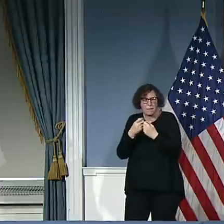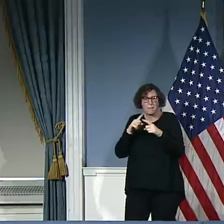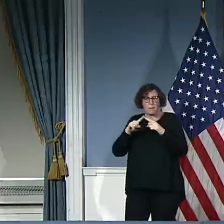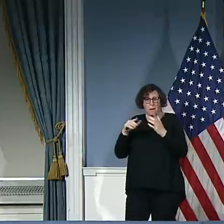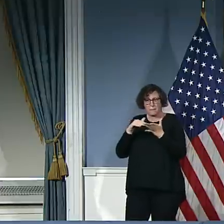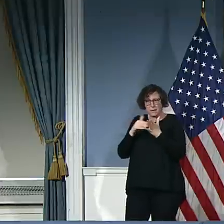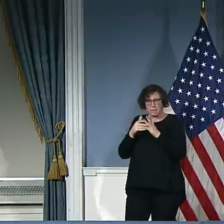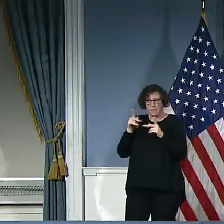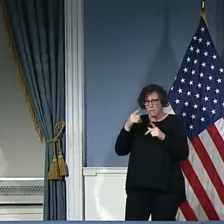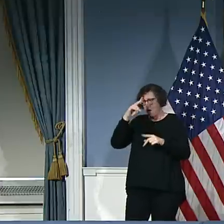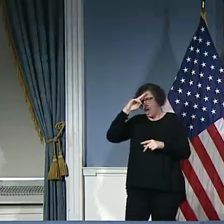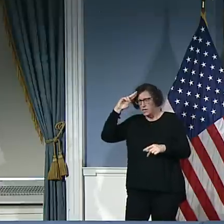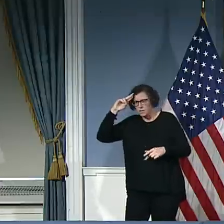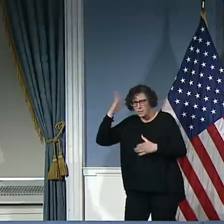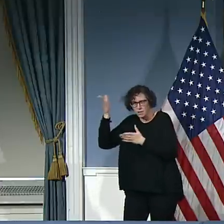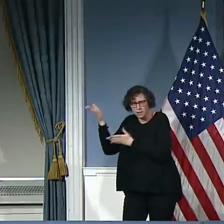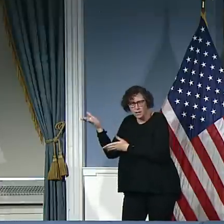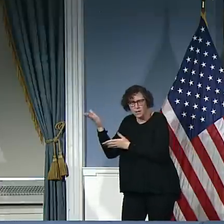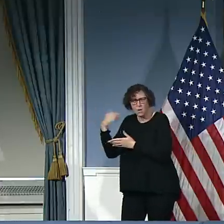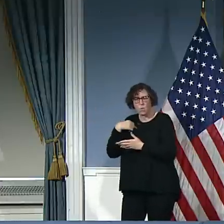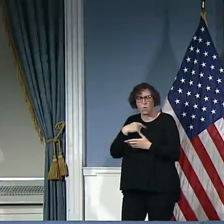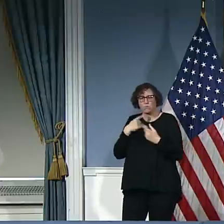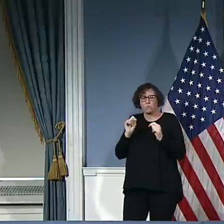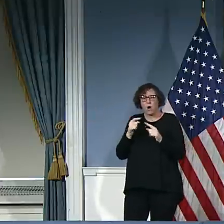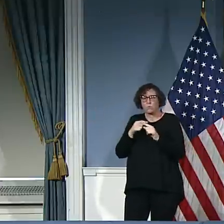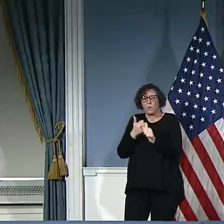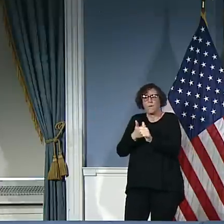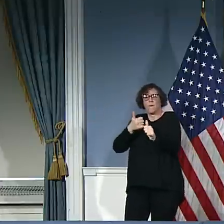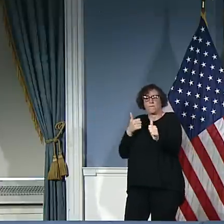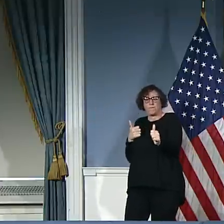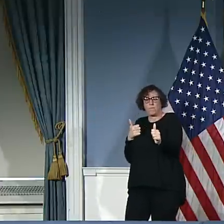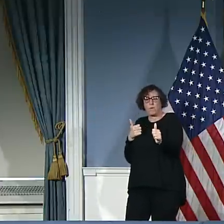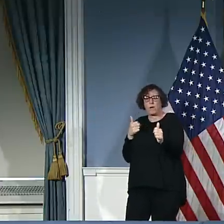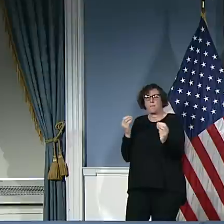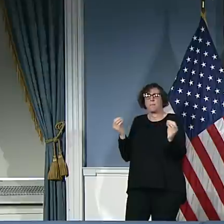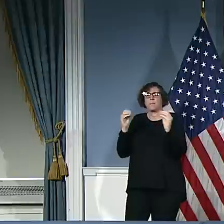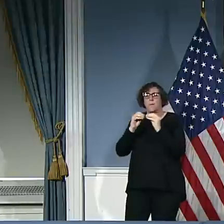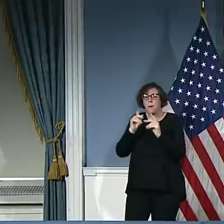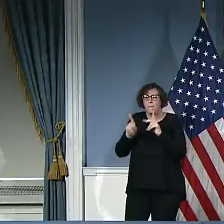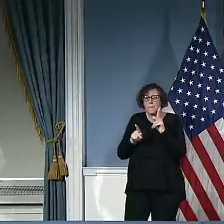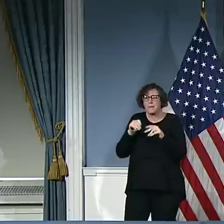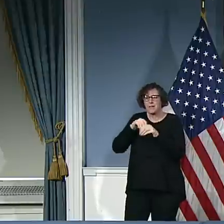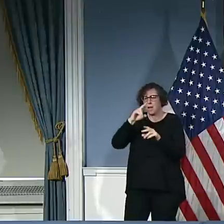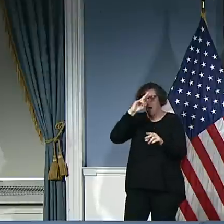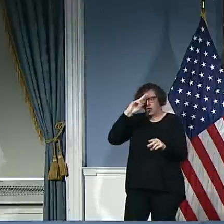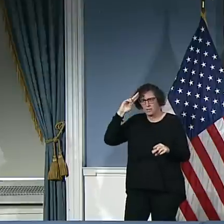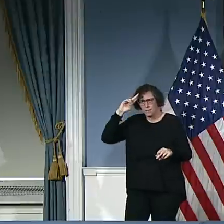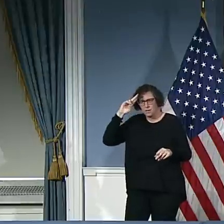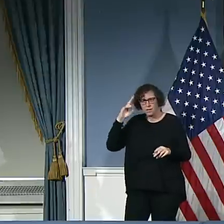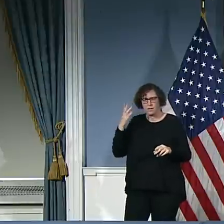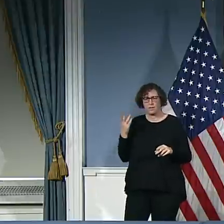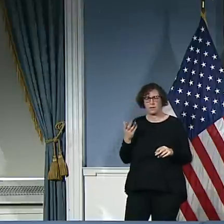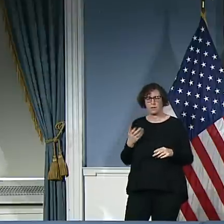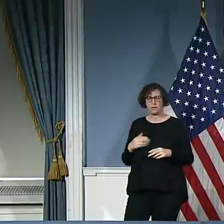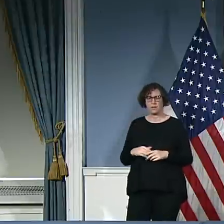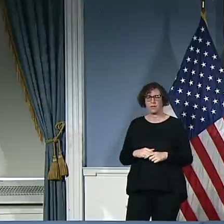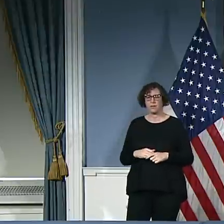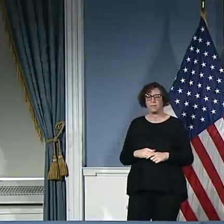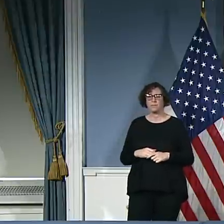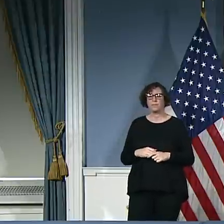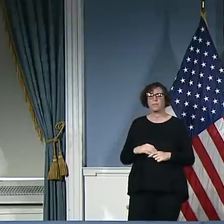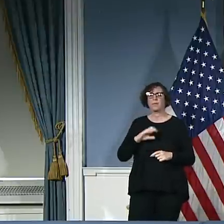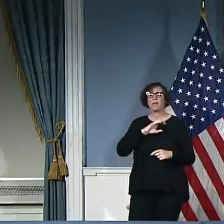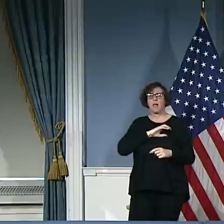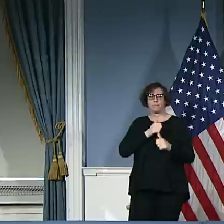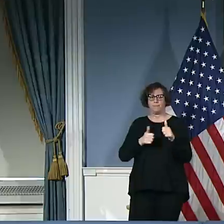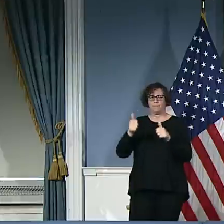of uncharted territory here, but we have not taken our eye off a traditional crime. We haven't taken our